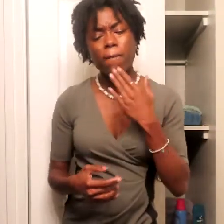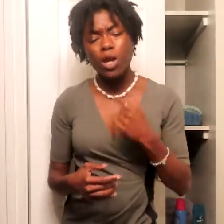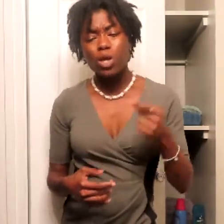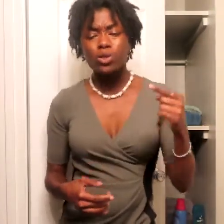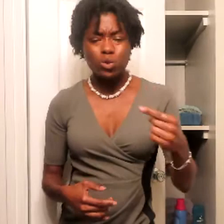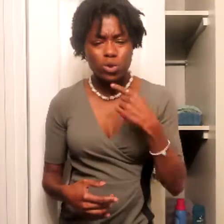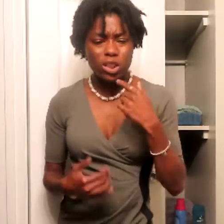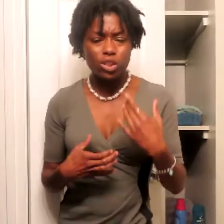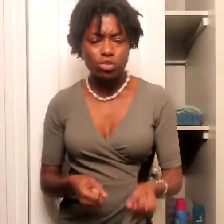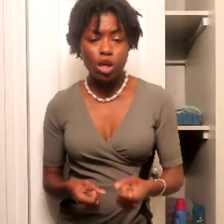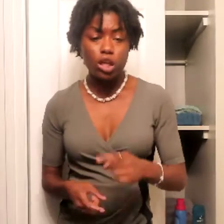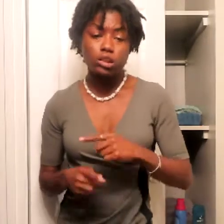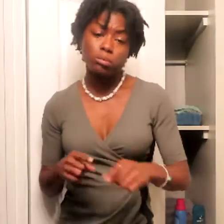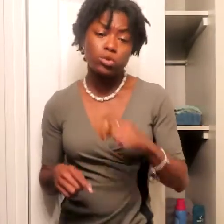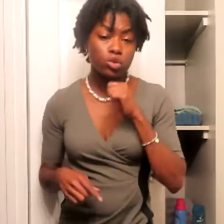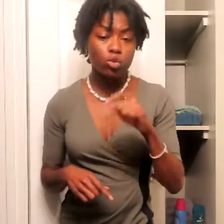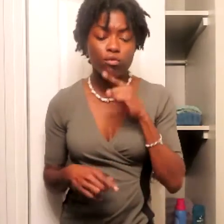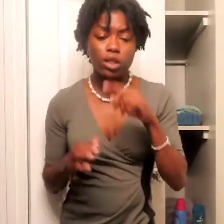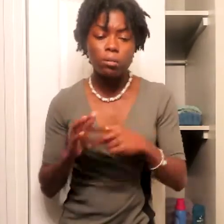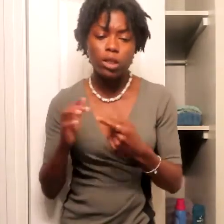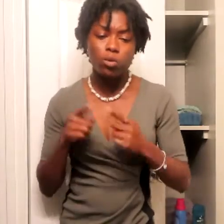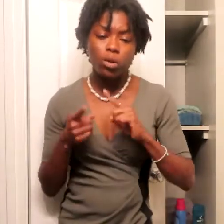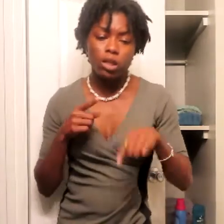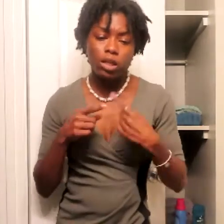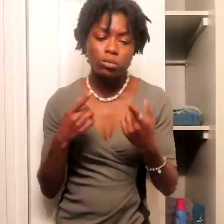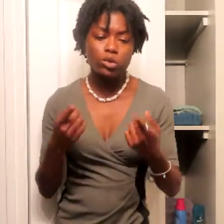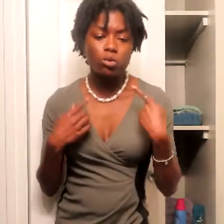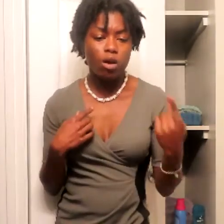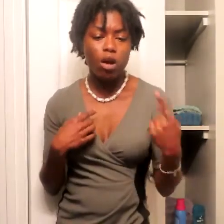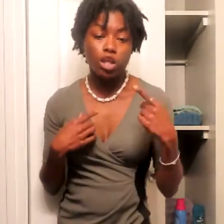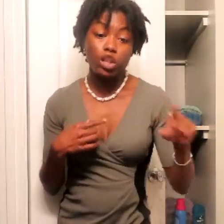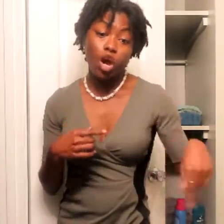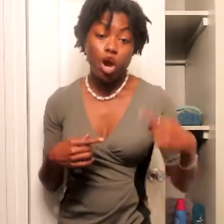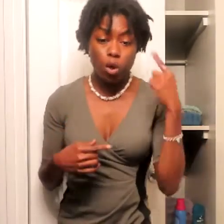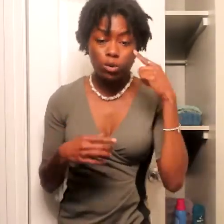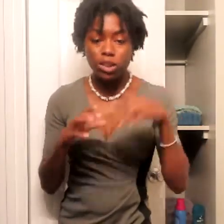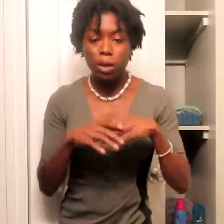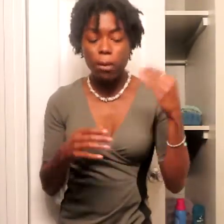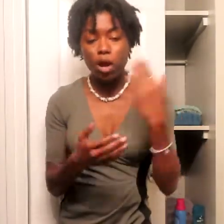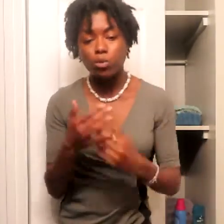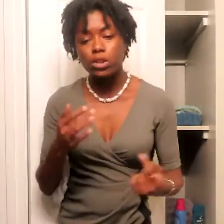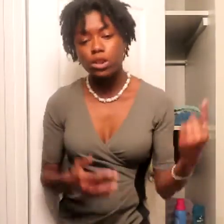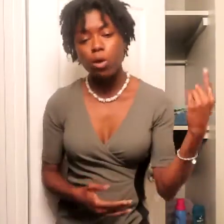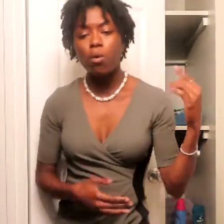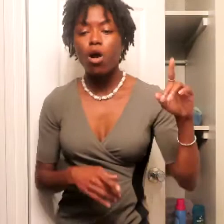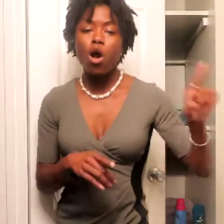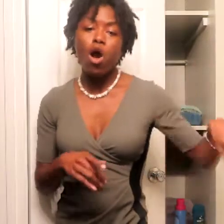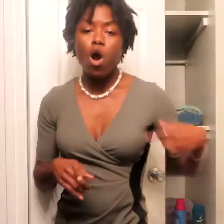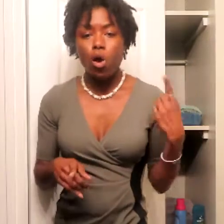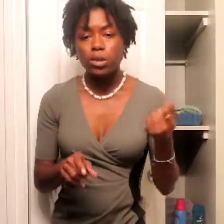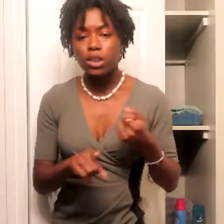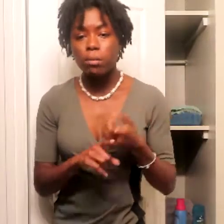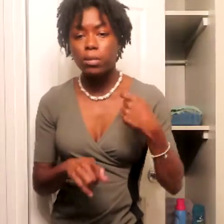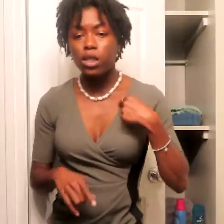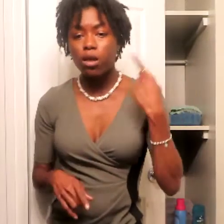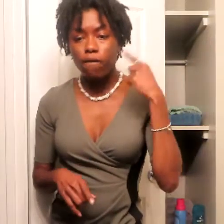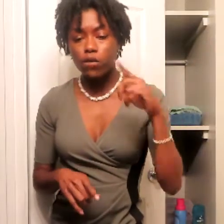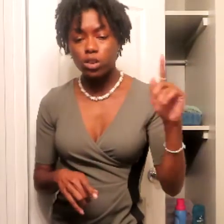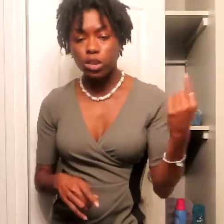You say trust, but you don't believe When it comes to us Always think I'm out here with some Always hitting me with some